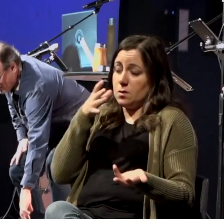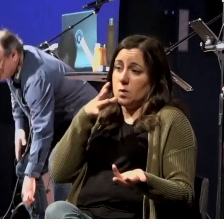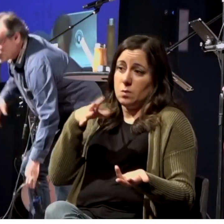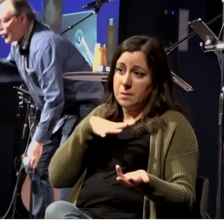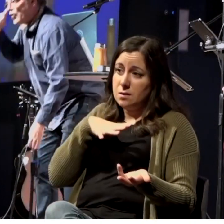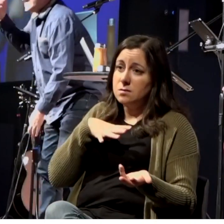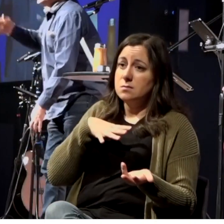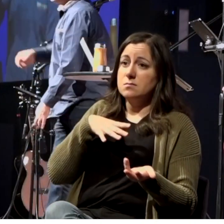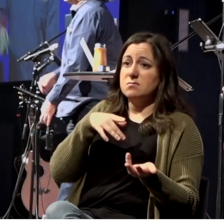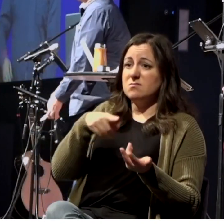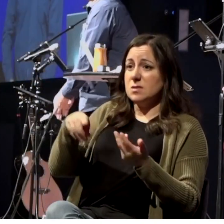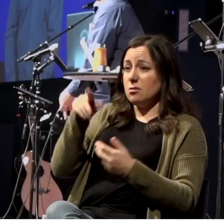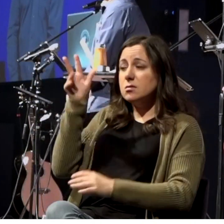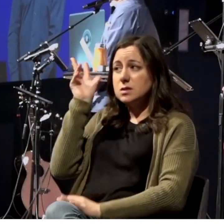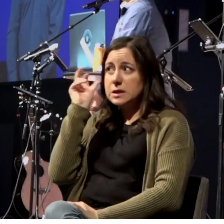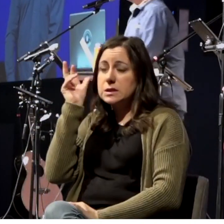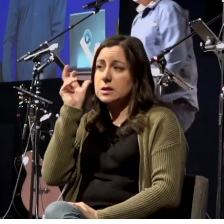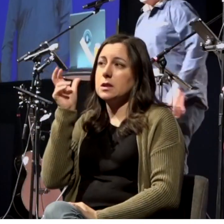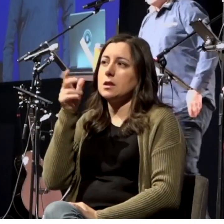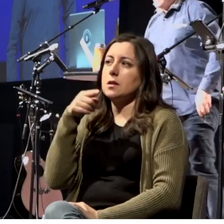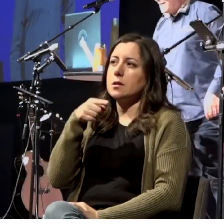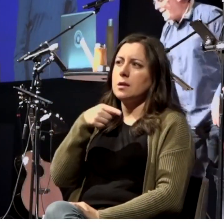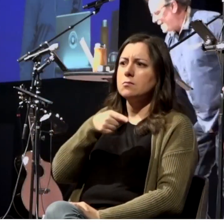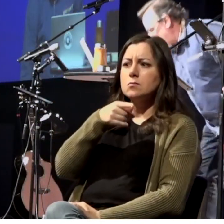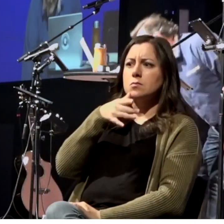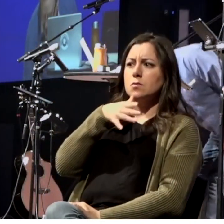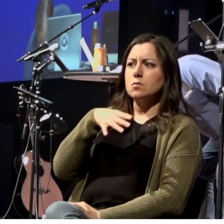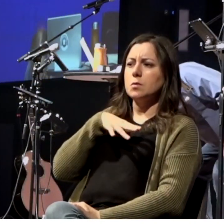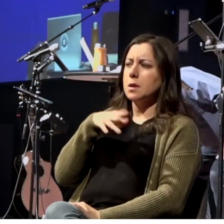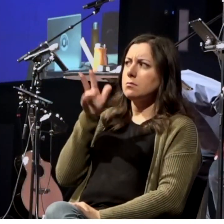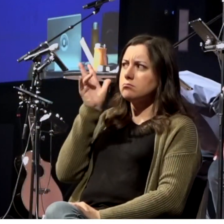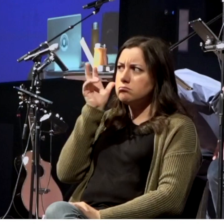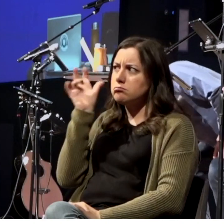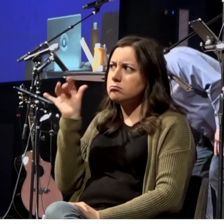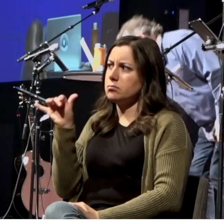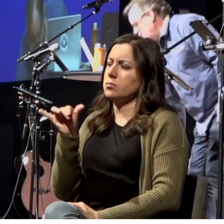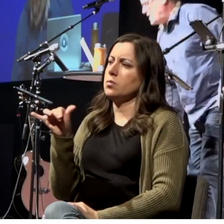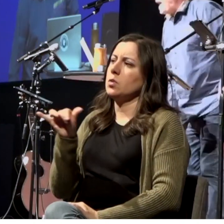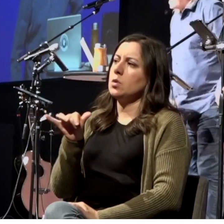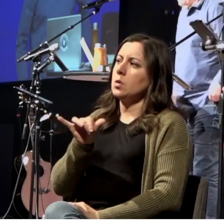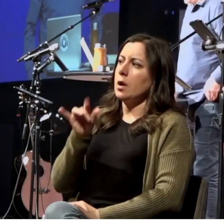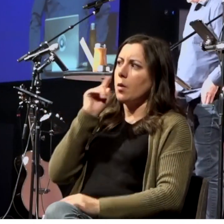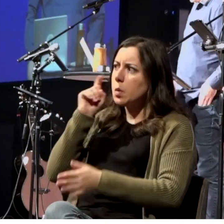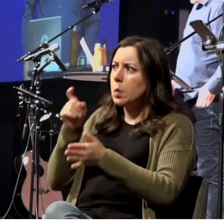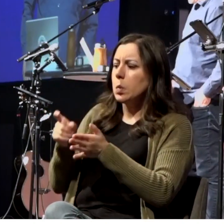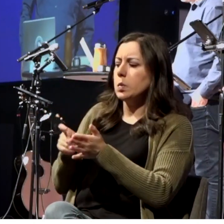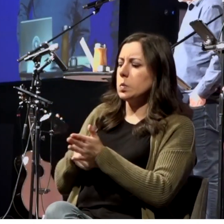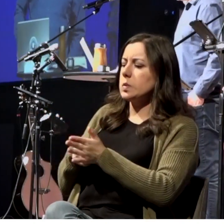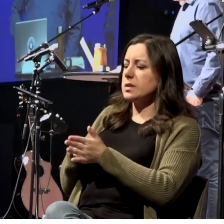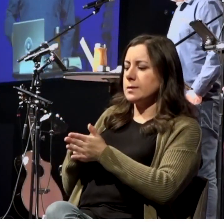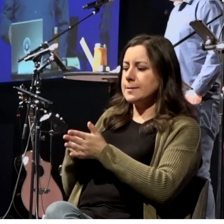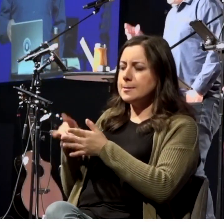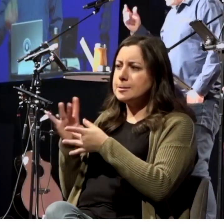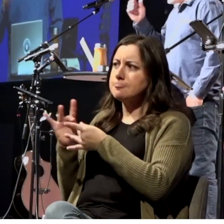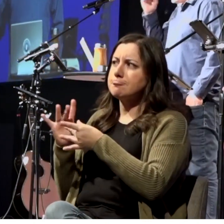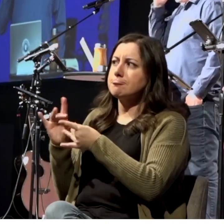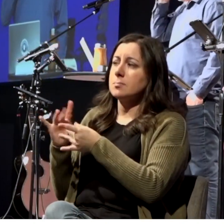She's overhearing and listening to the things that they're saying. Absolutely fascinating